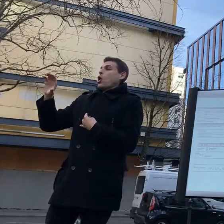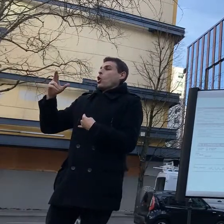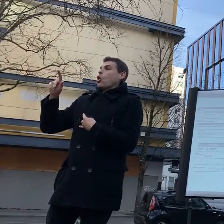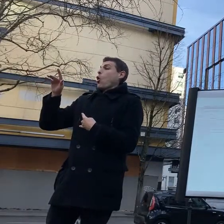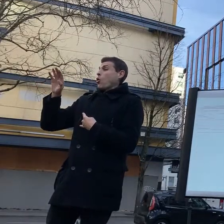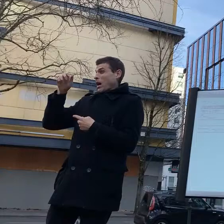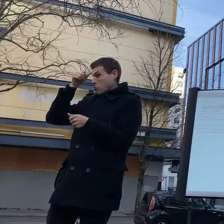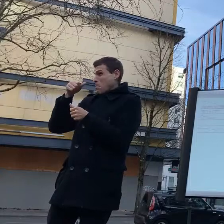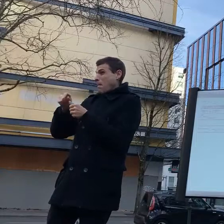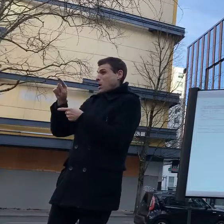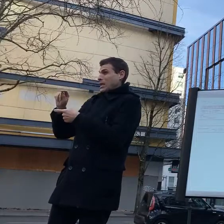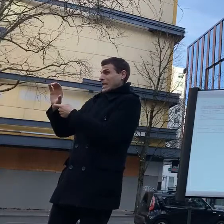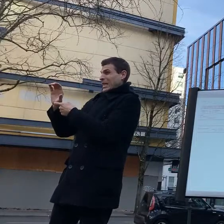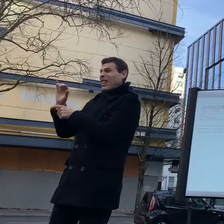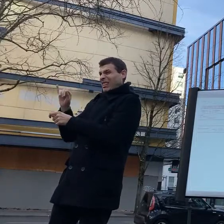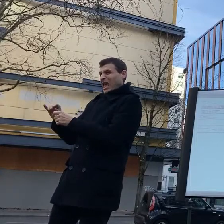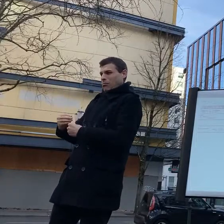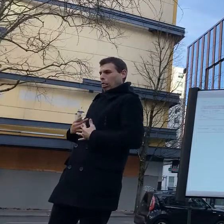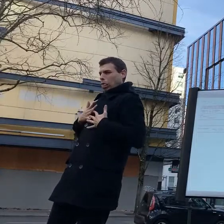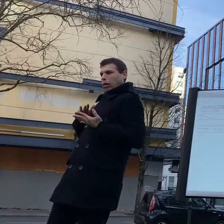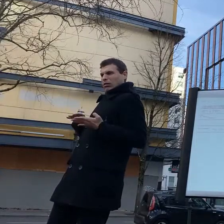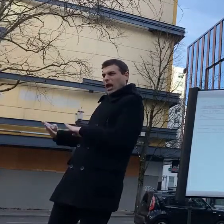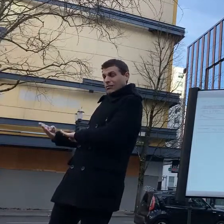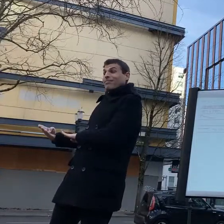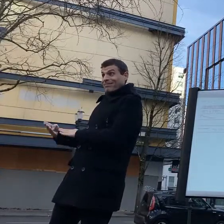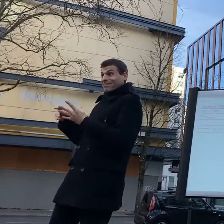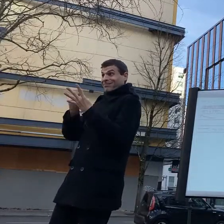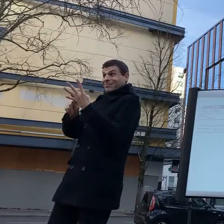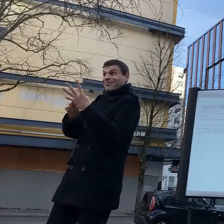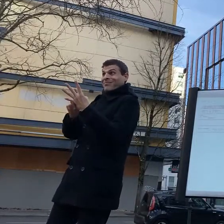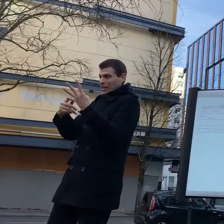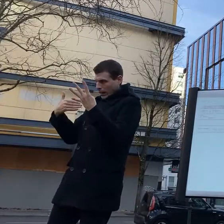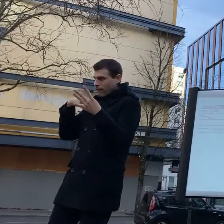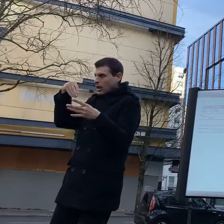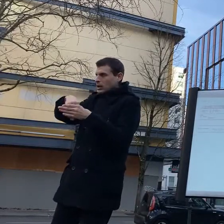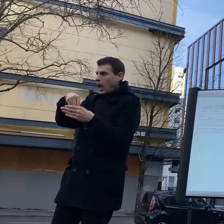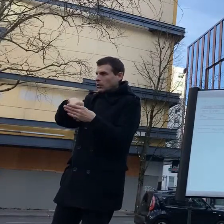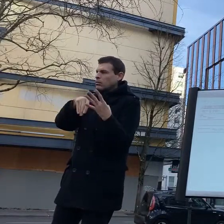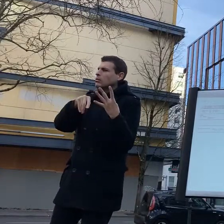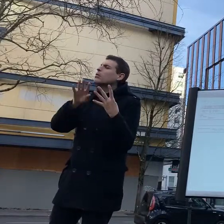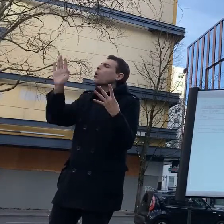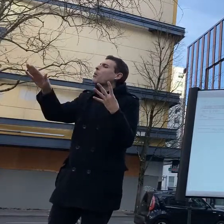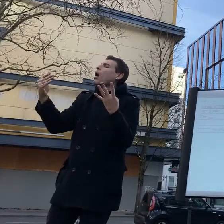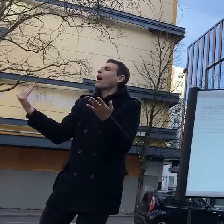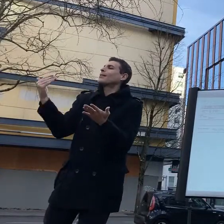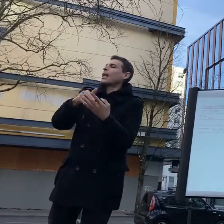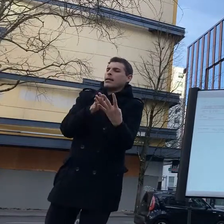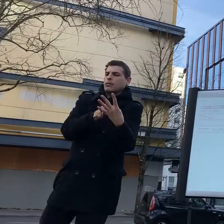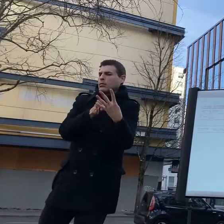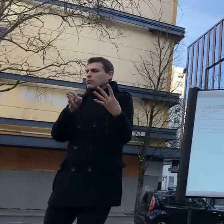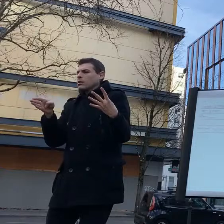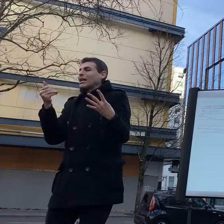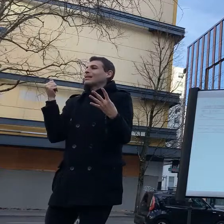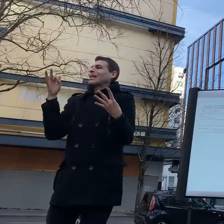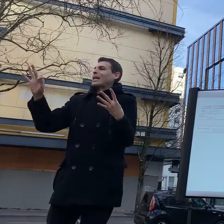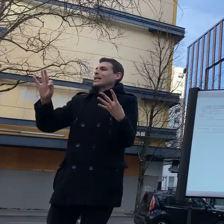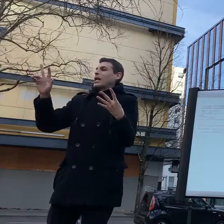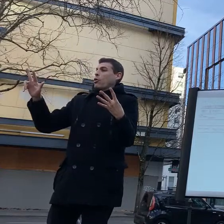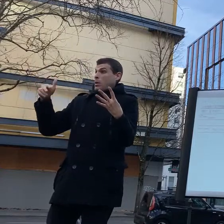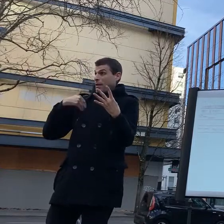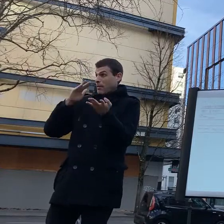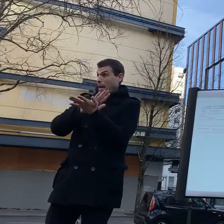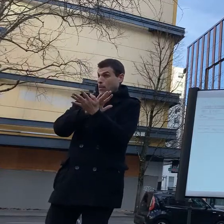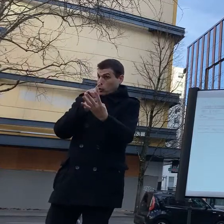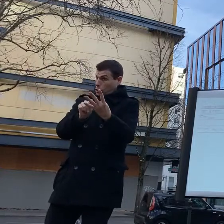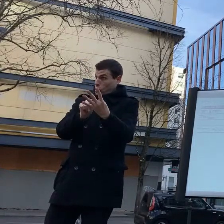undisclosed amount and that employee also got a six-figure settlement from the federal department